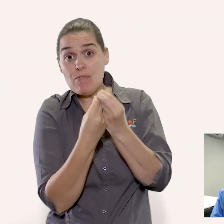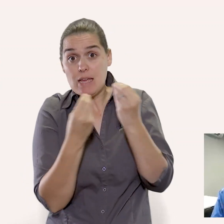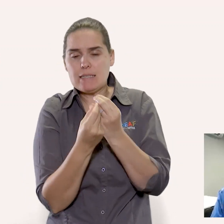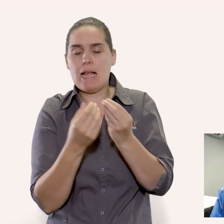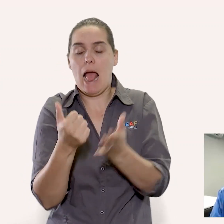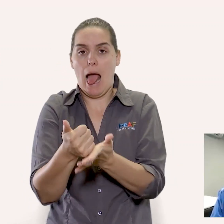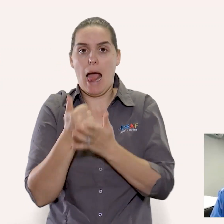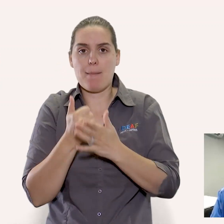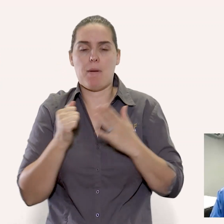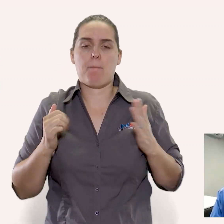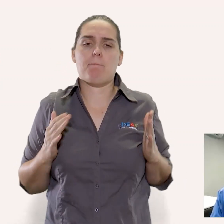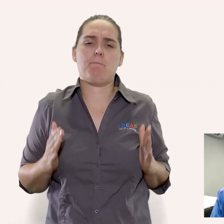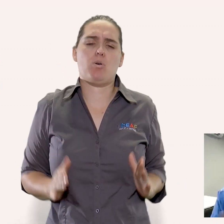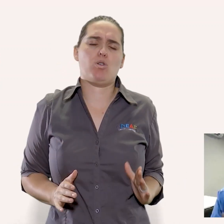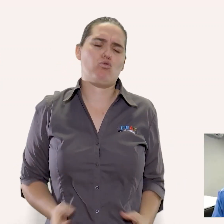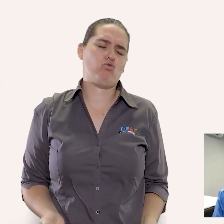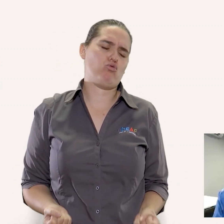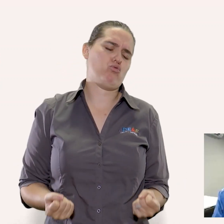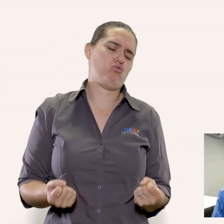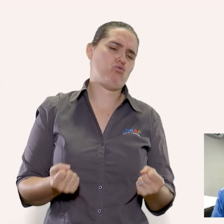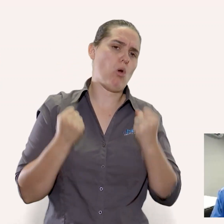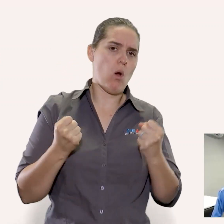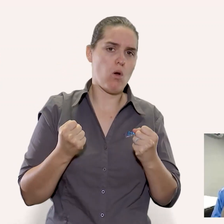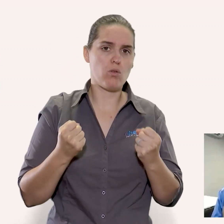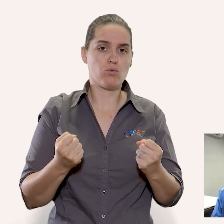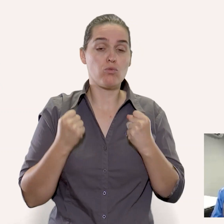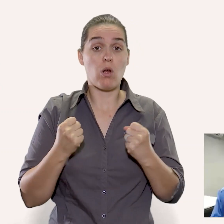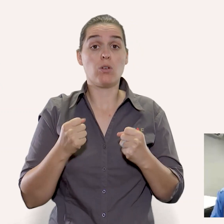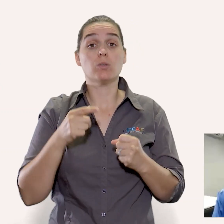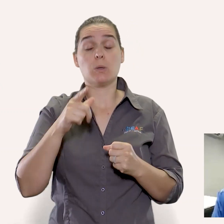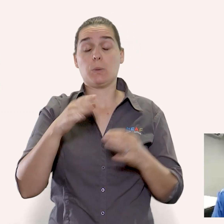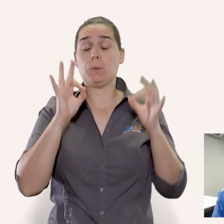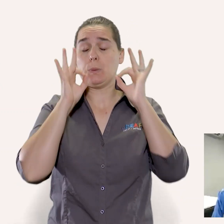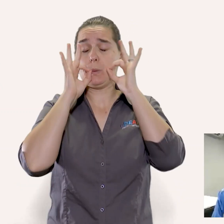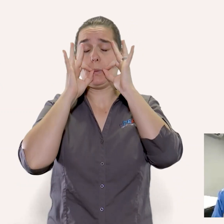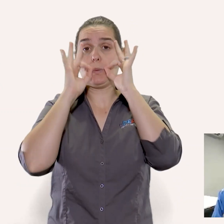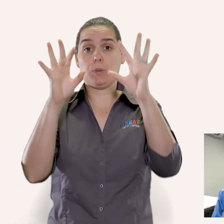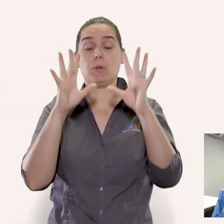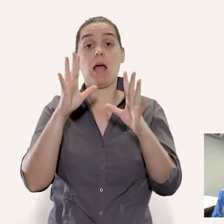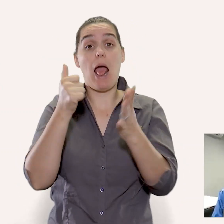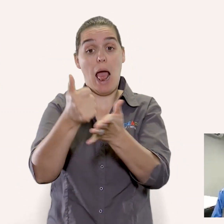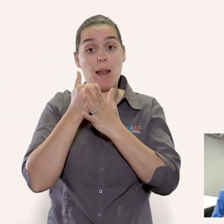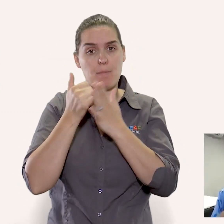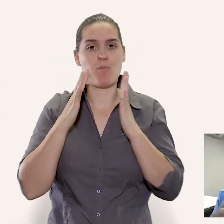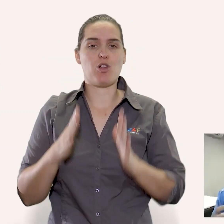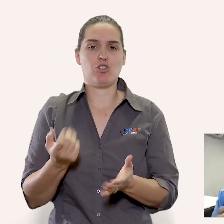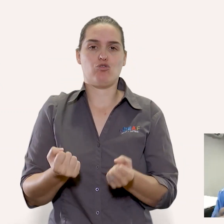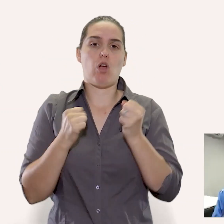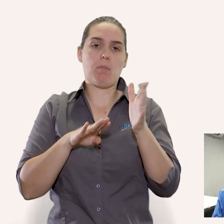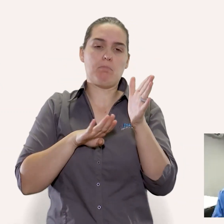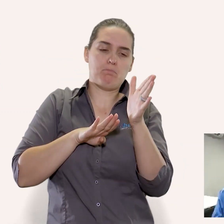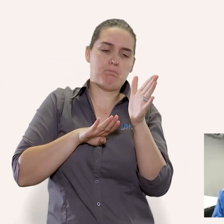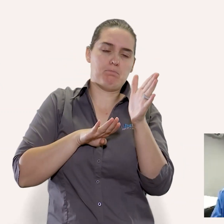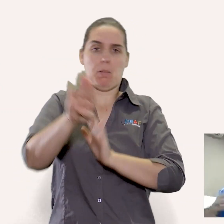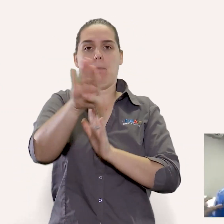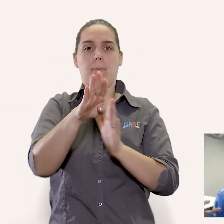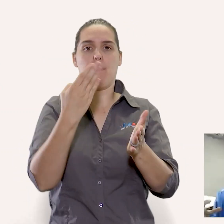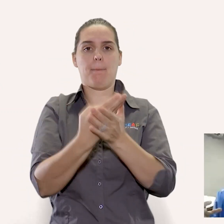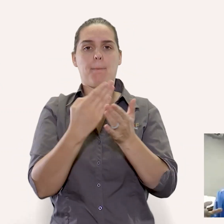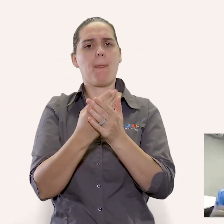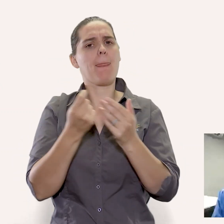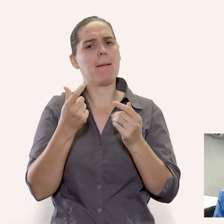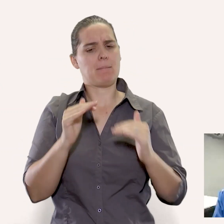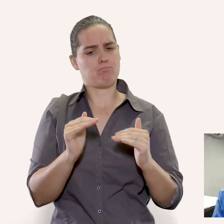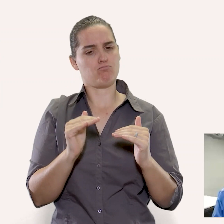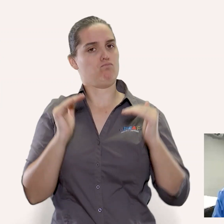called immune rich polypeptides this is a remarkable substance to boost your immune system and just to take it to